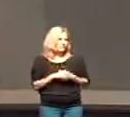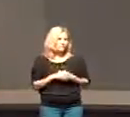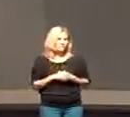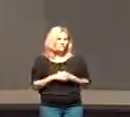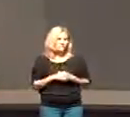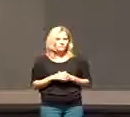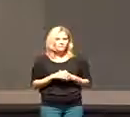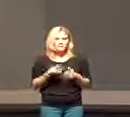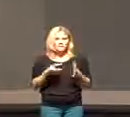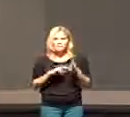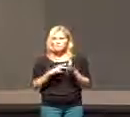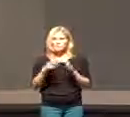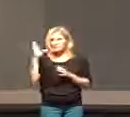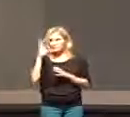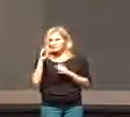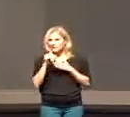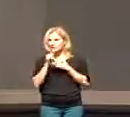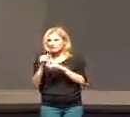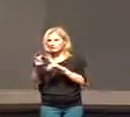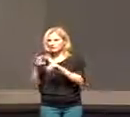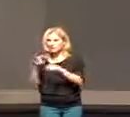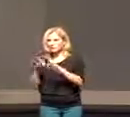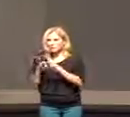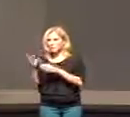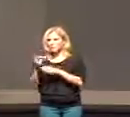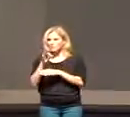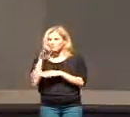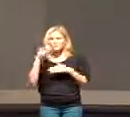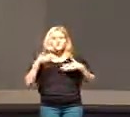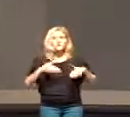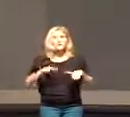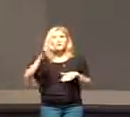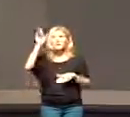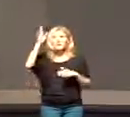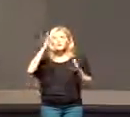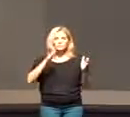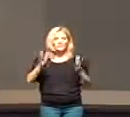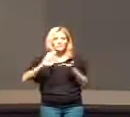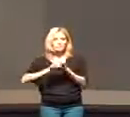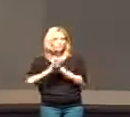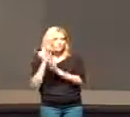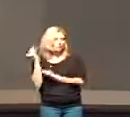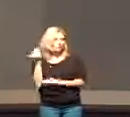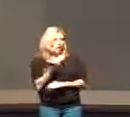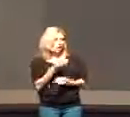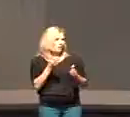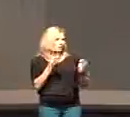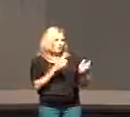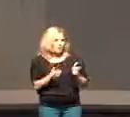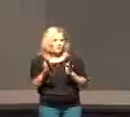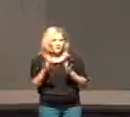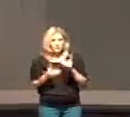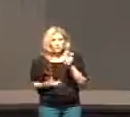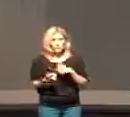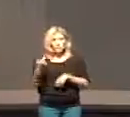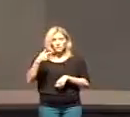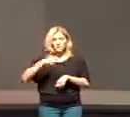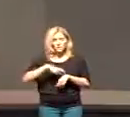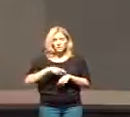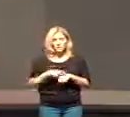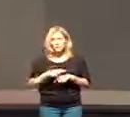that means seeking leadership from the Holy Spirit it means letting his plans become our plans you know most of the time